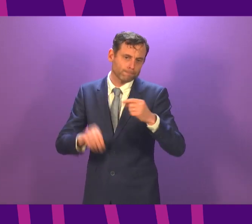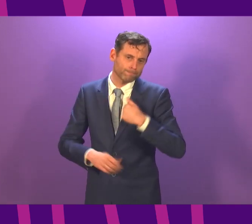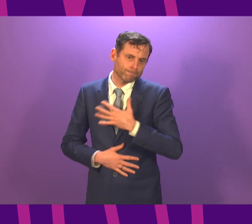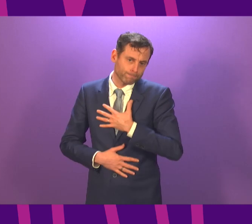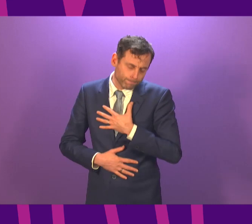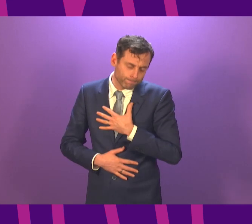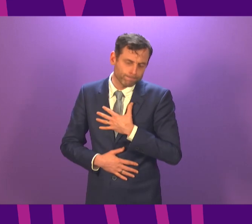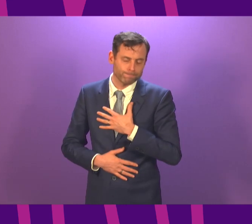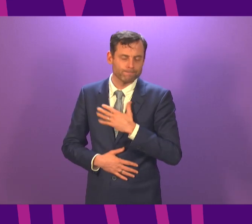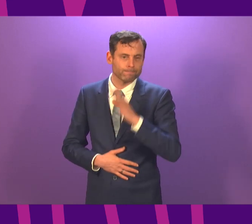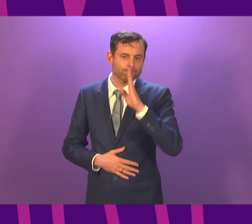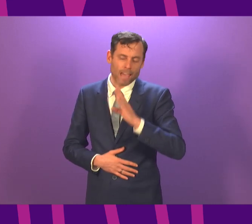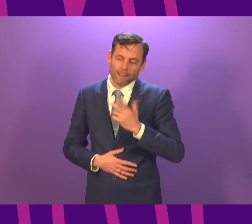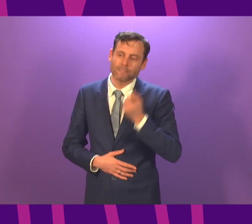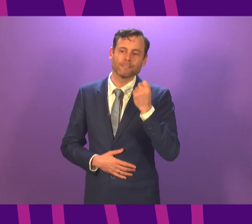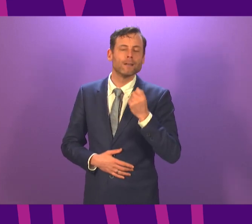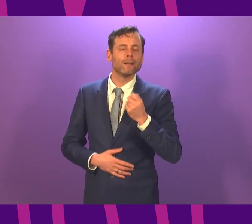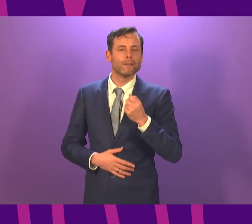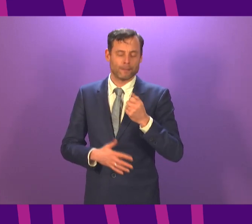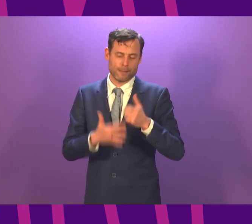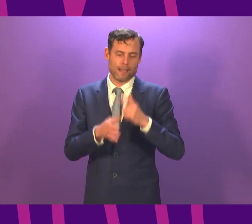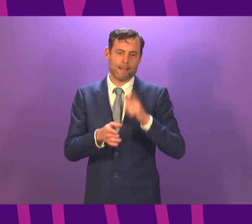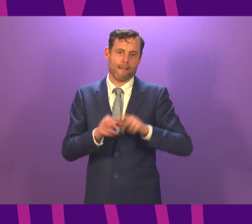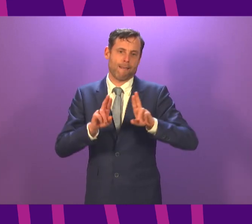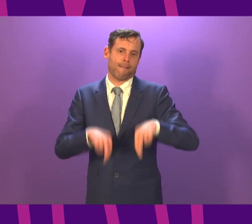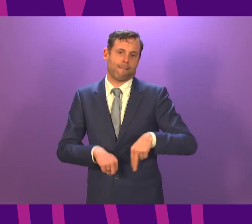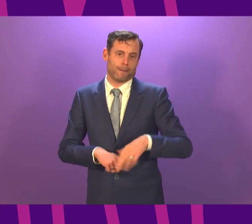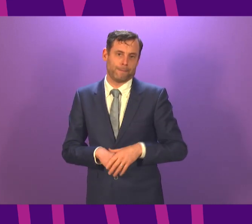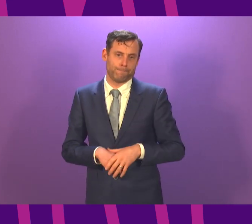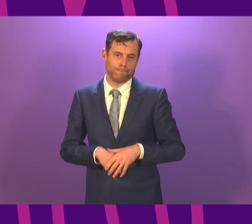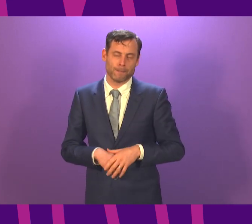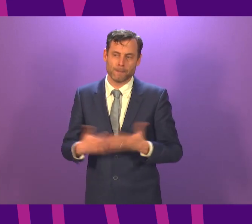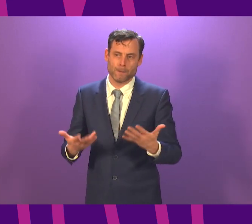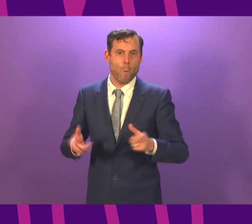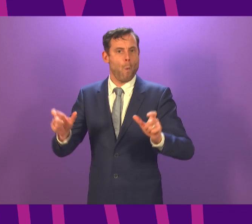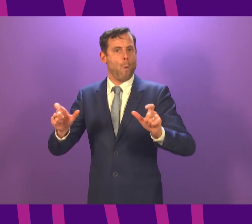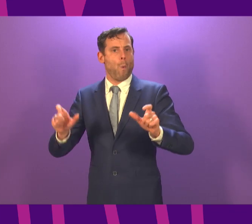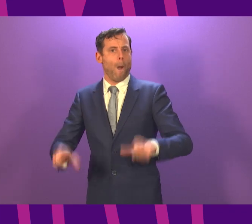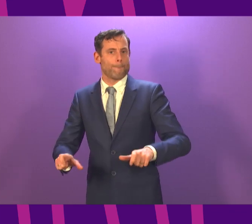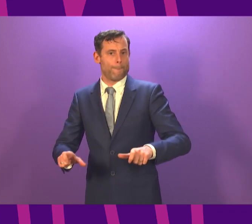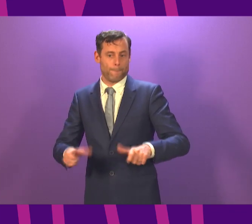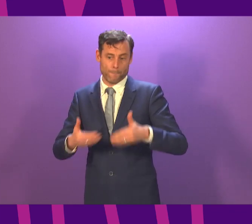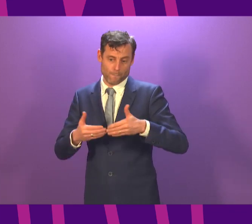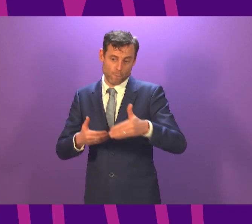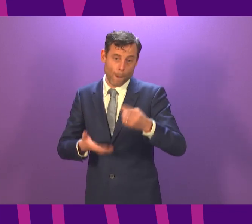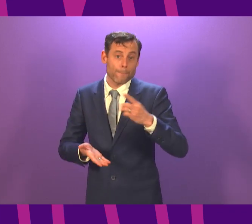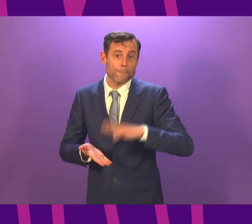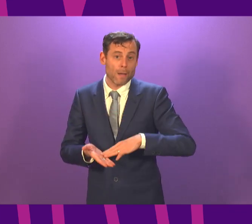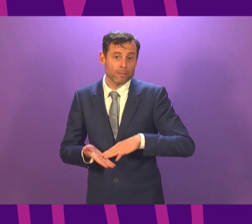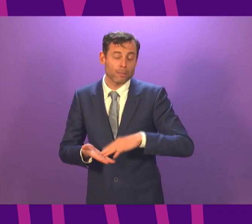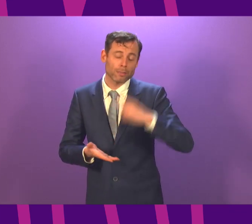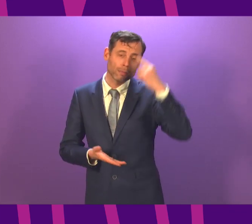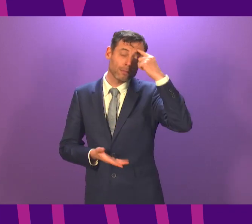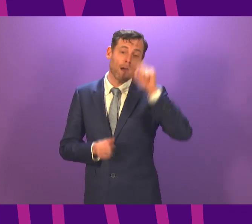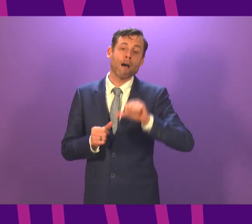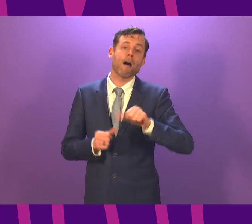as well. There will be a price to pay in terms of mental health, economic well-being, health services,